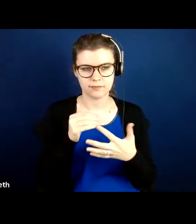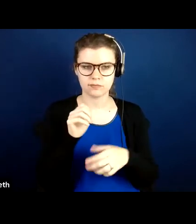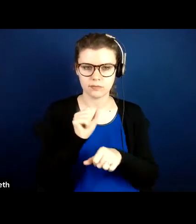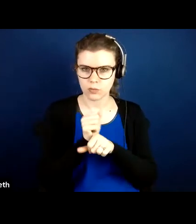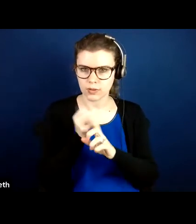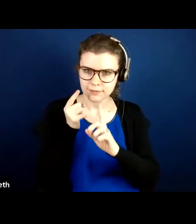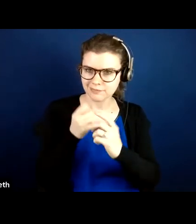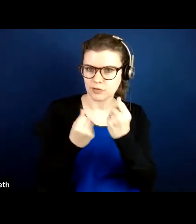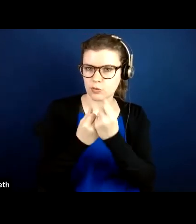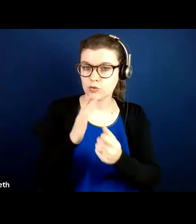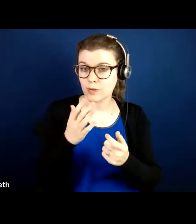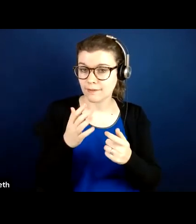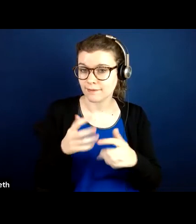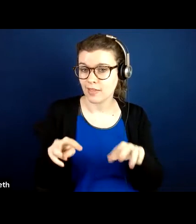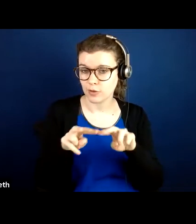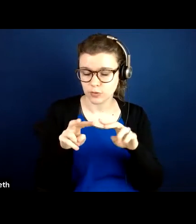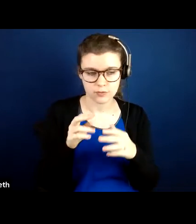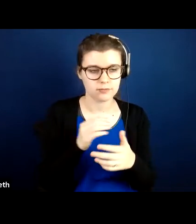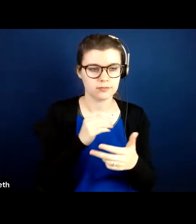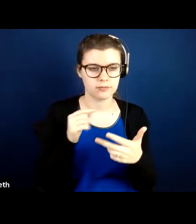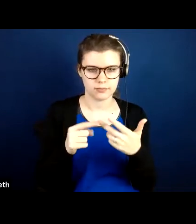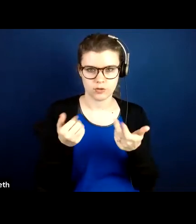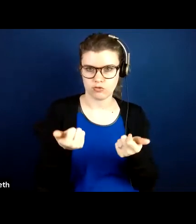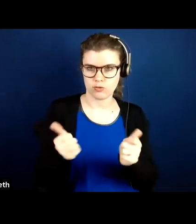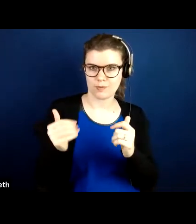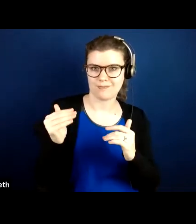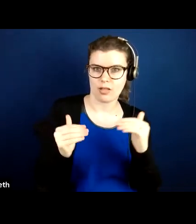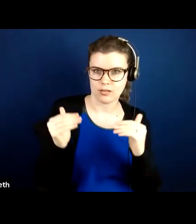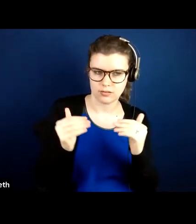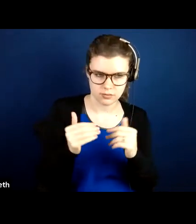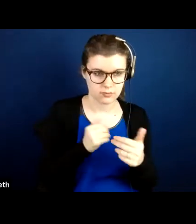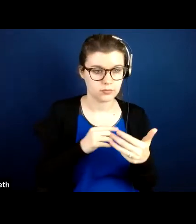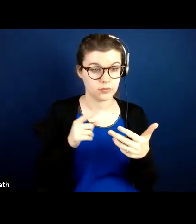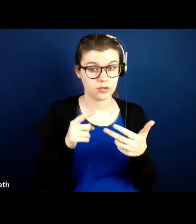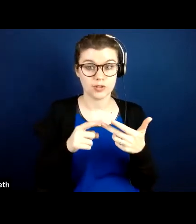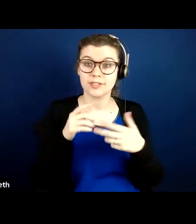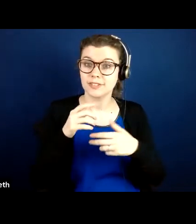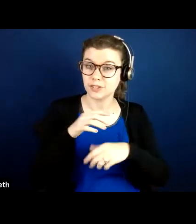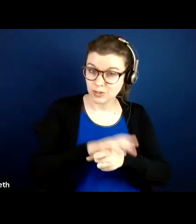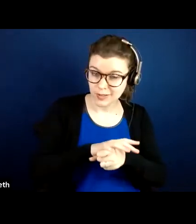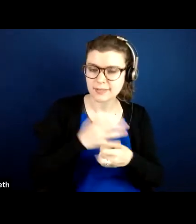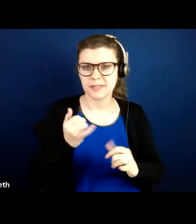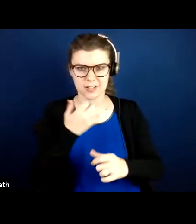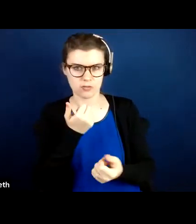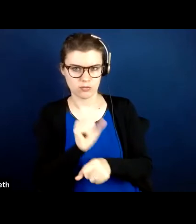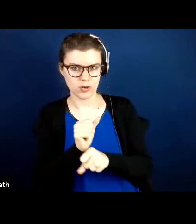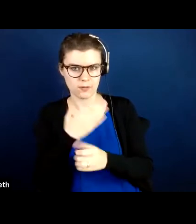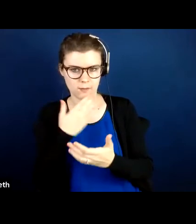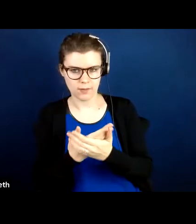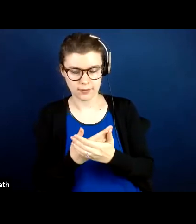values, the great balancing act, stress and working well, the power of advocacy,